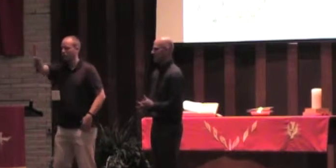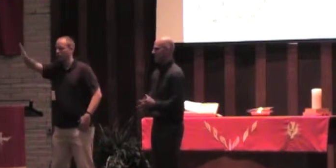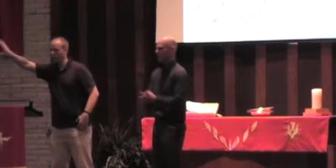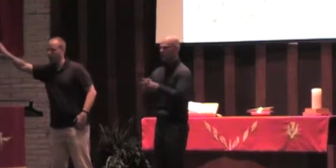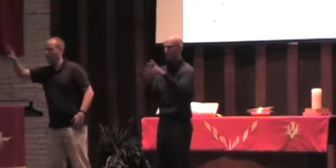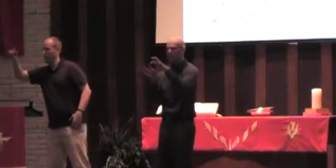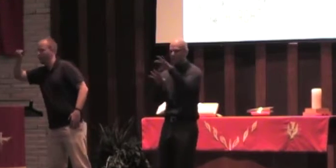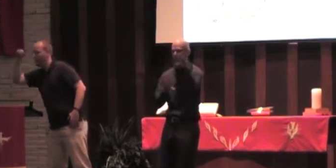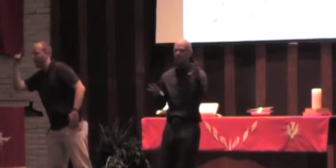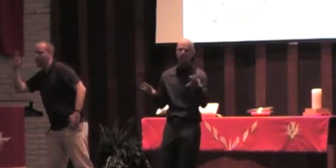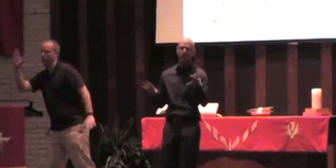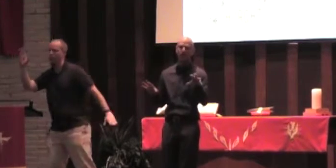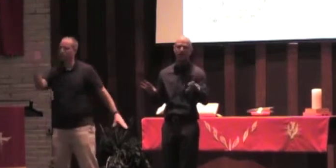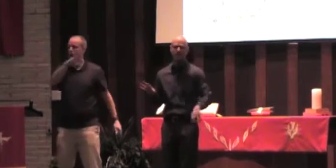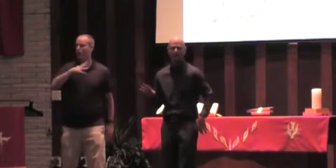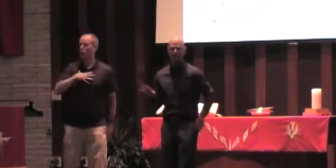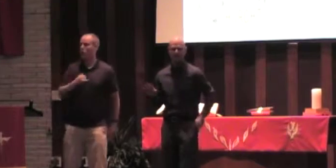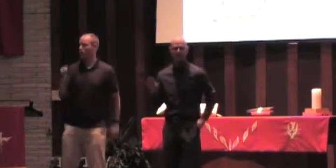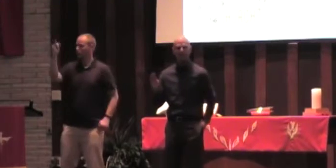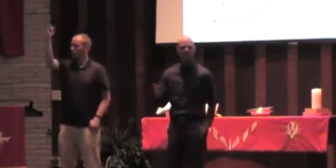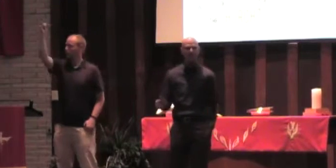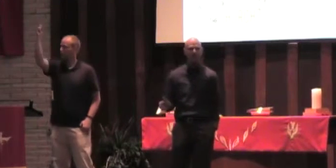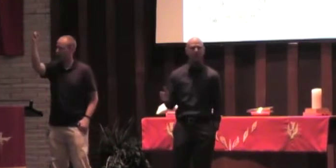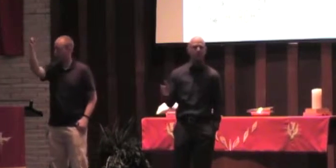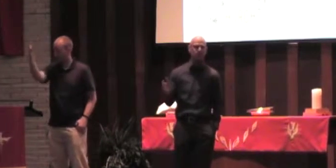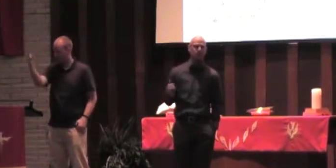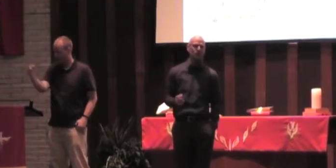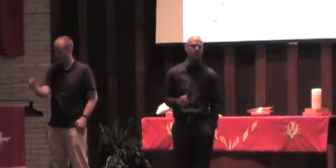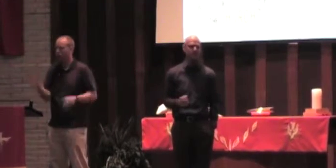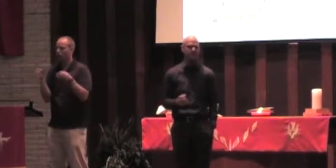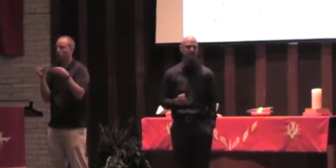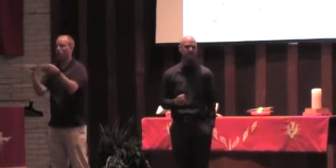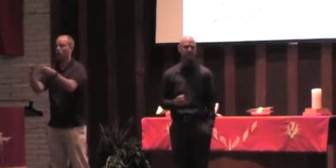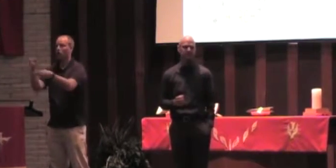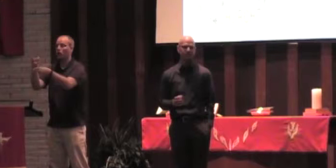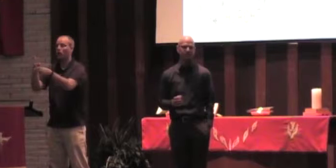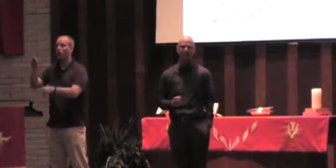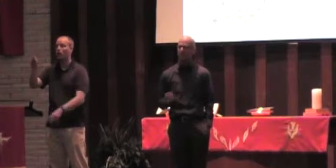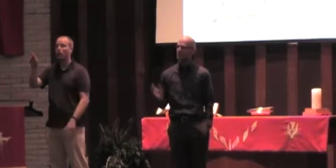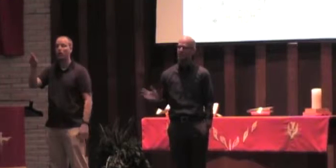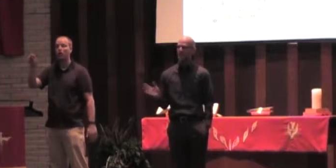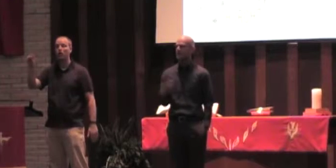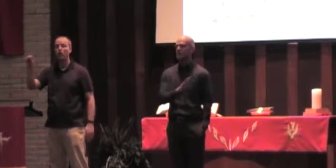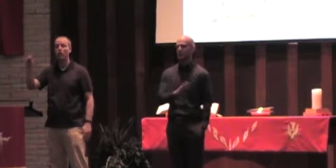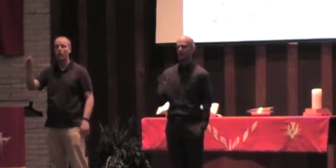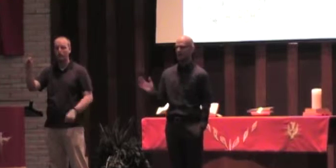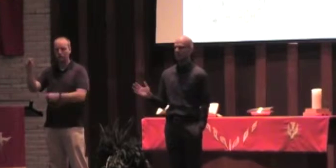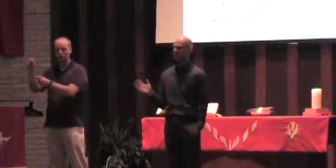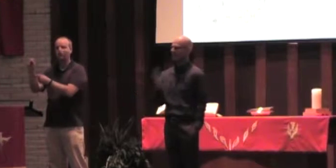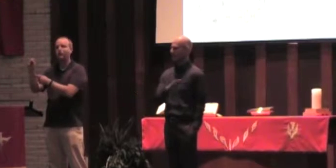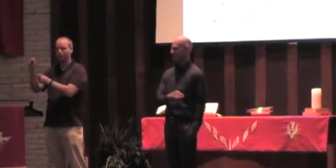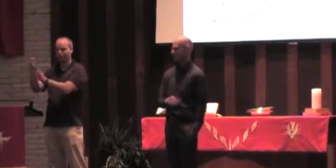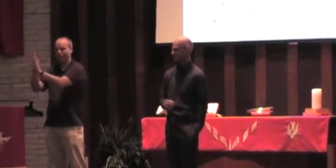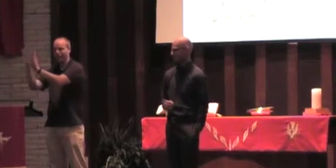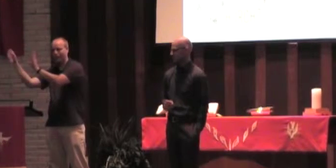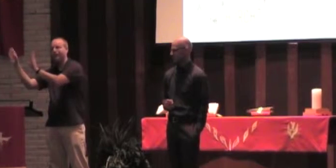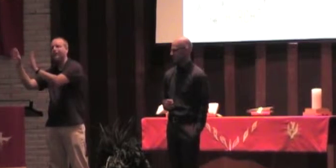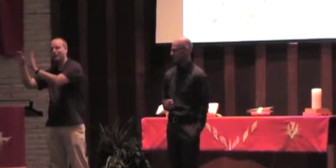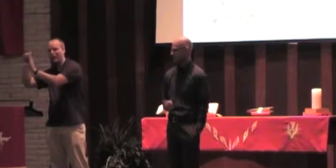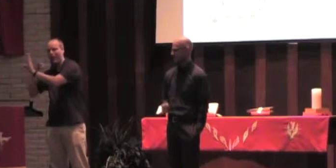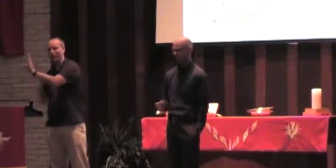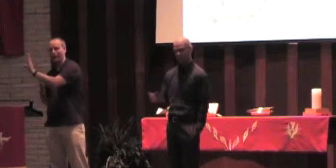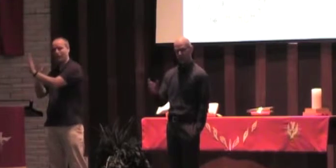map, at racial demographics, it would be what's called the truth wall. And there's great history behind that,